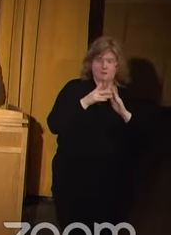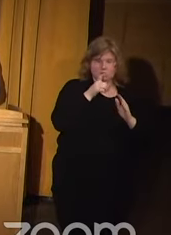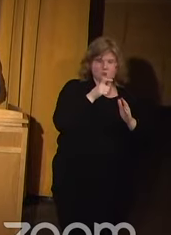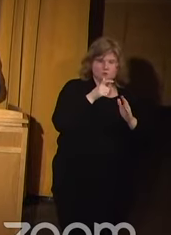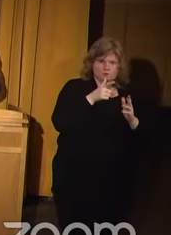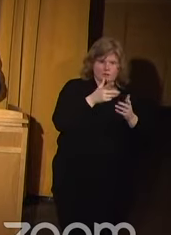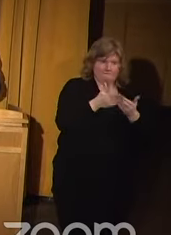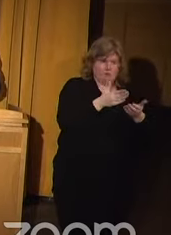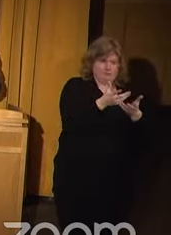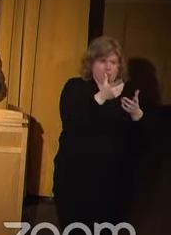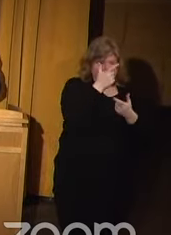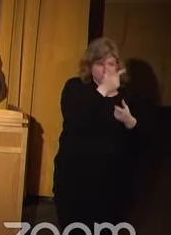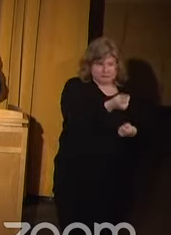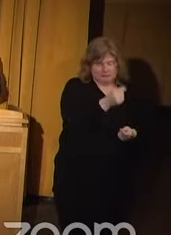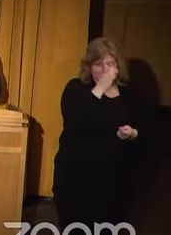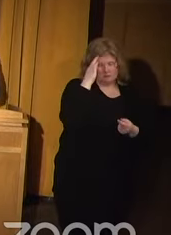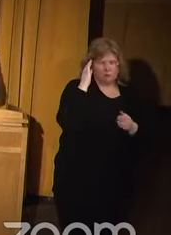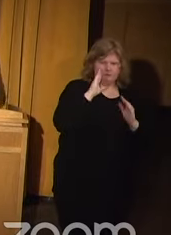interested